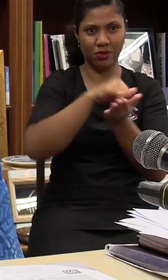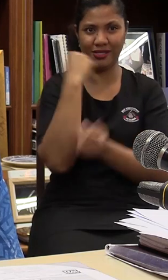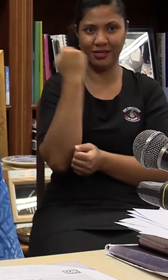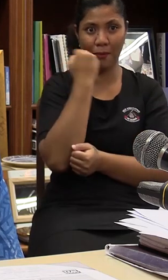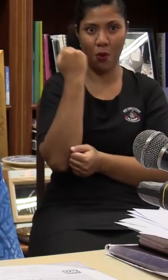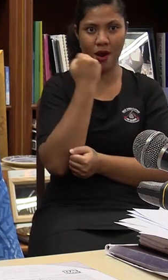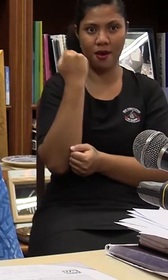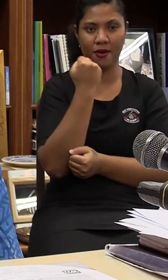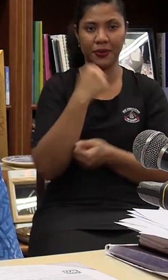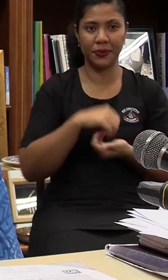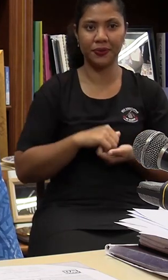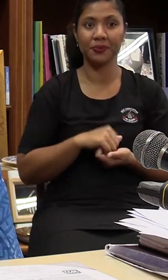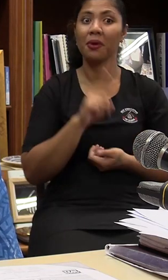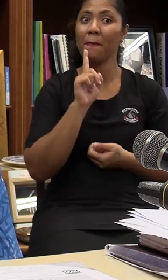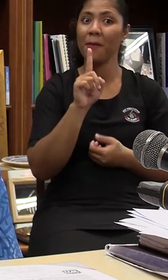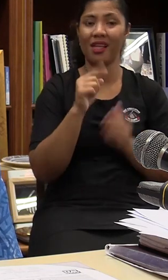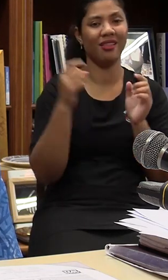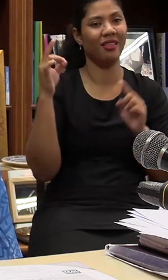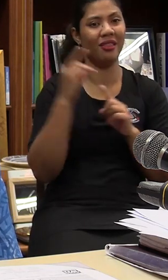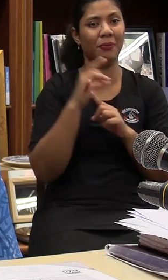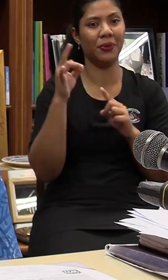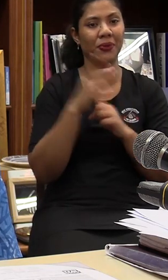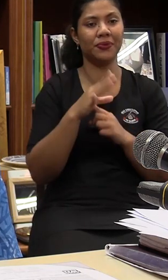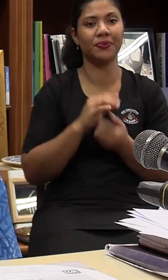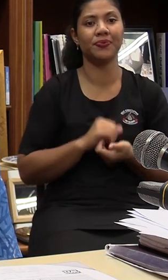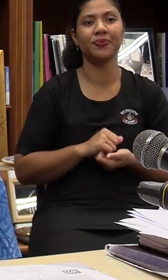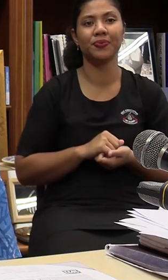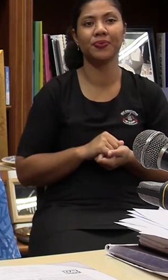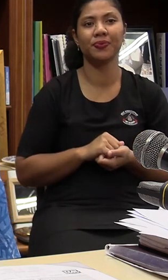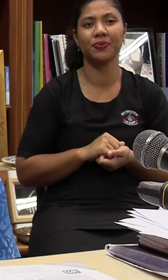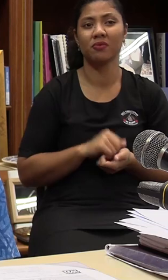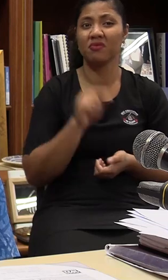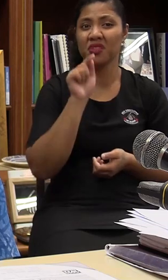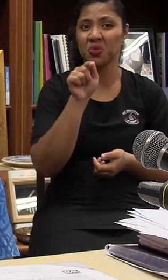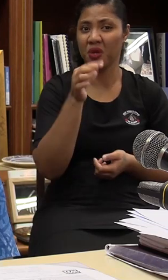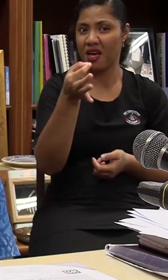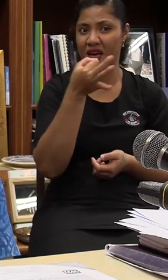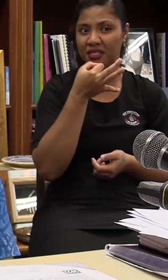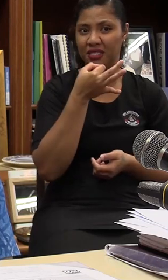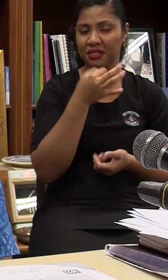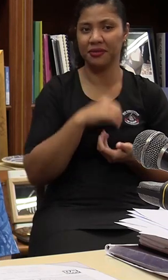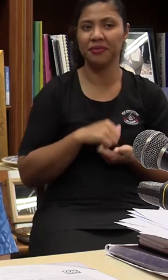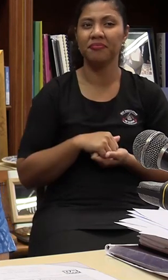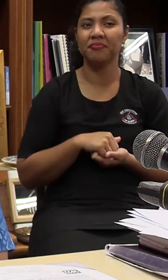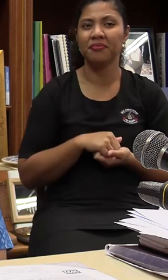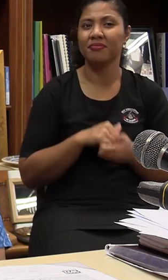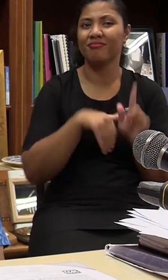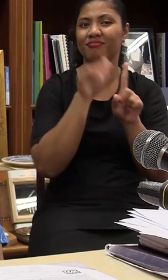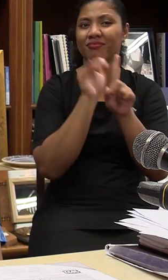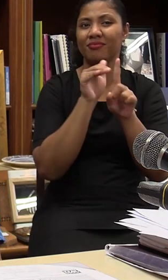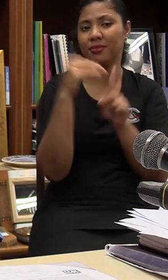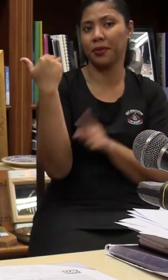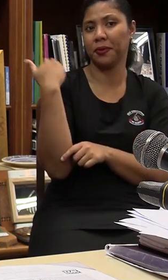And I'm going live with you. I'm going to I was kid that